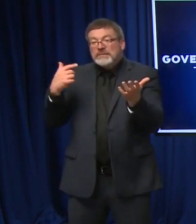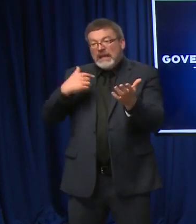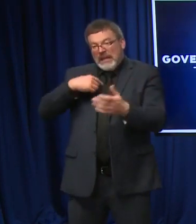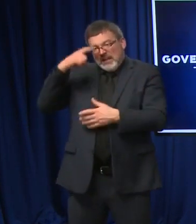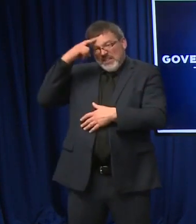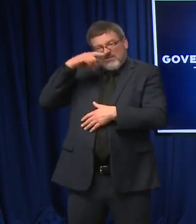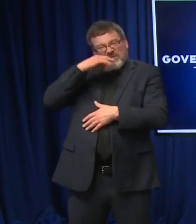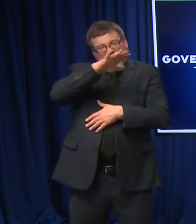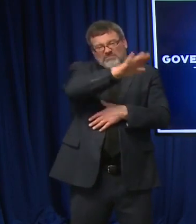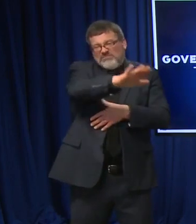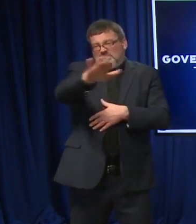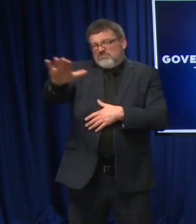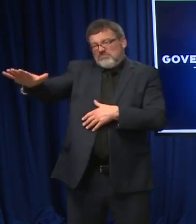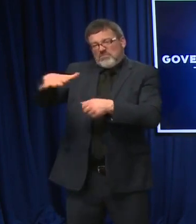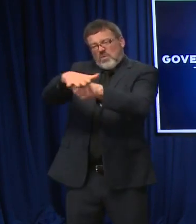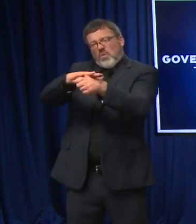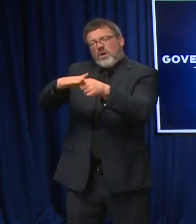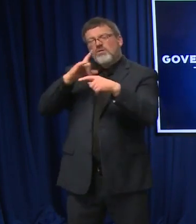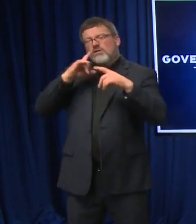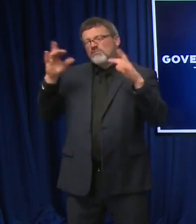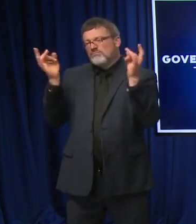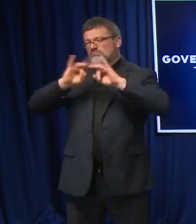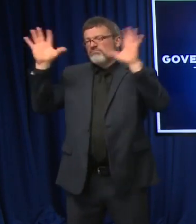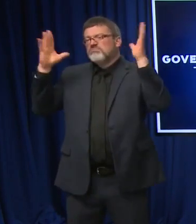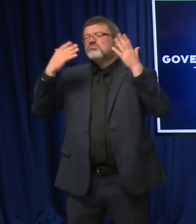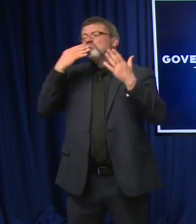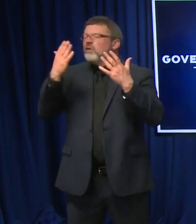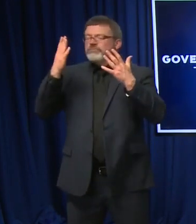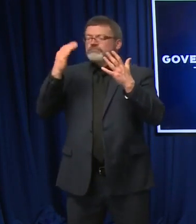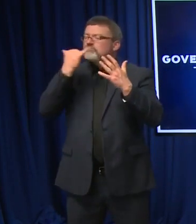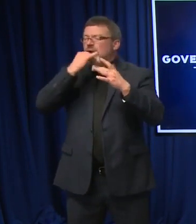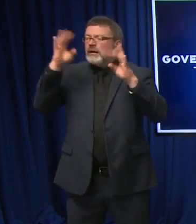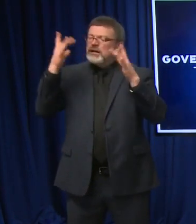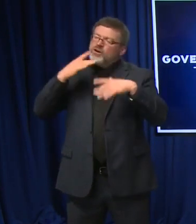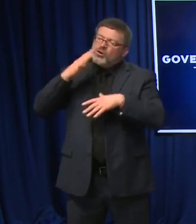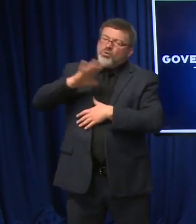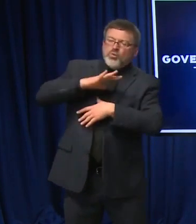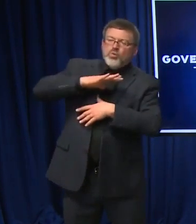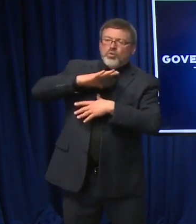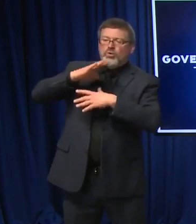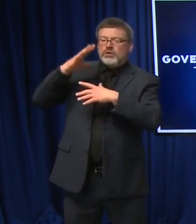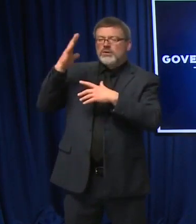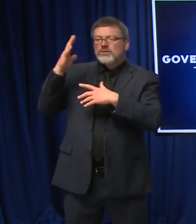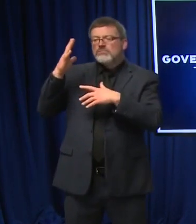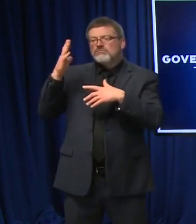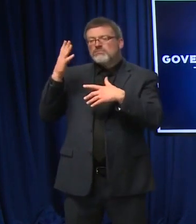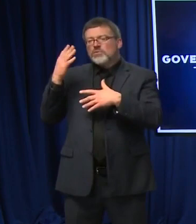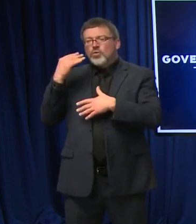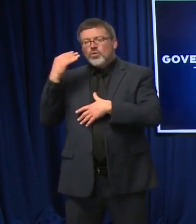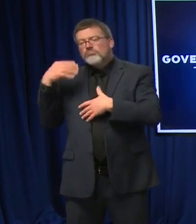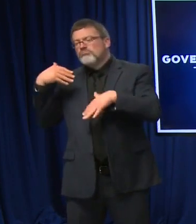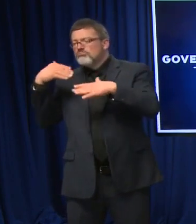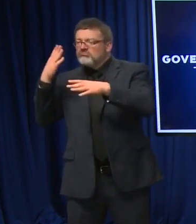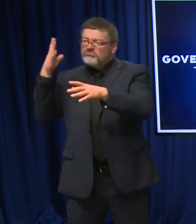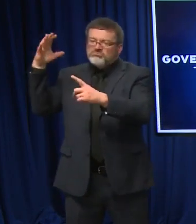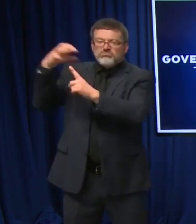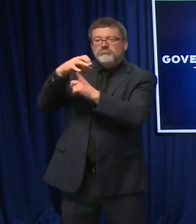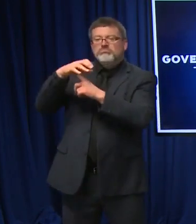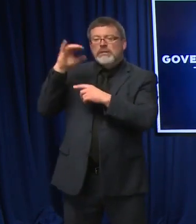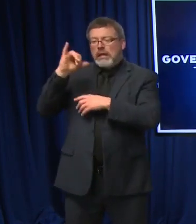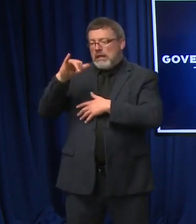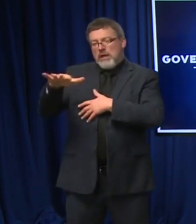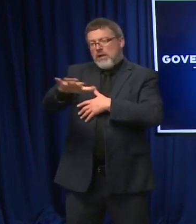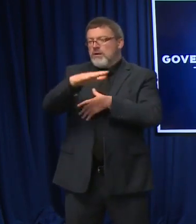are doing a very, very good job. But let's remember, education is best handled in a classroom. That is our system. And whatever